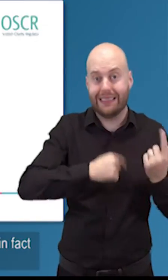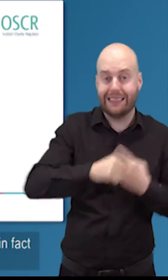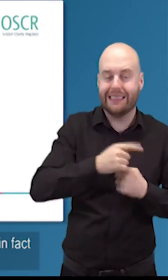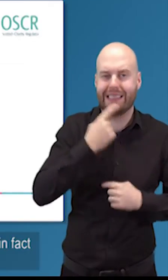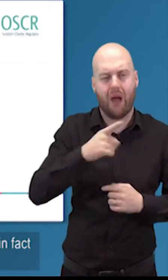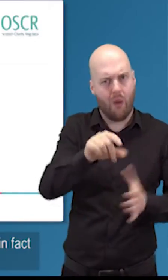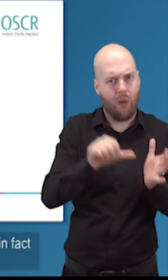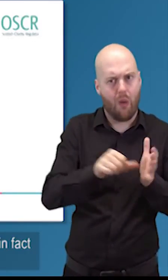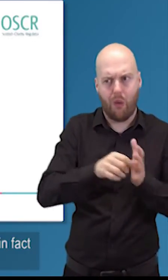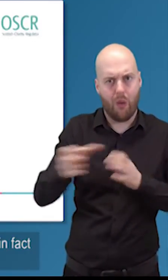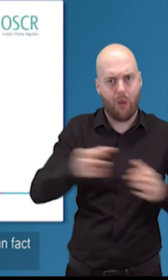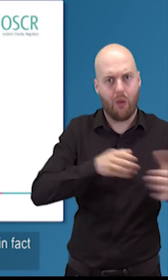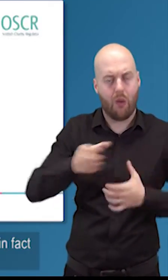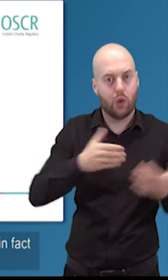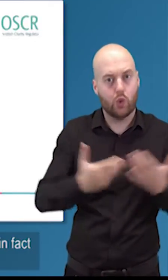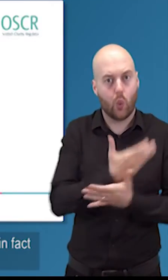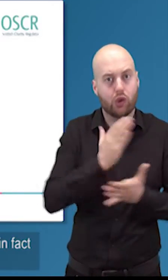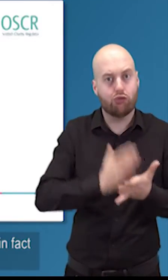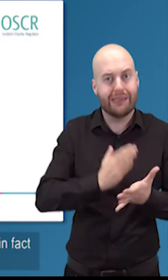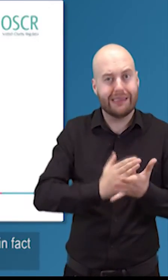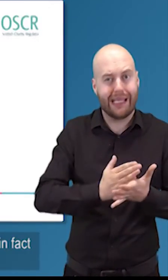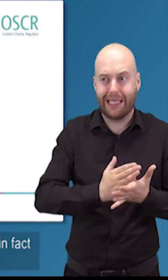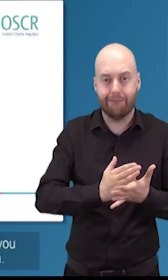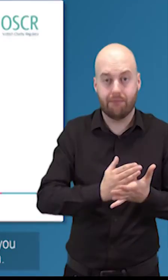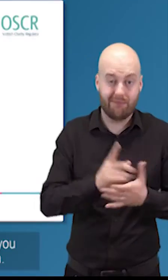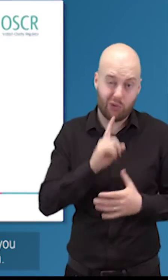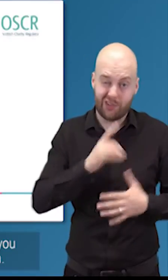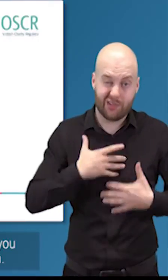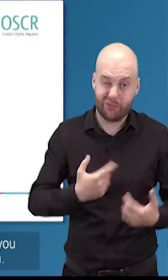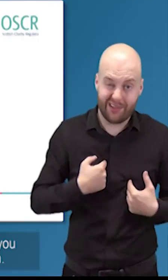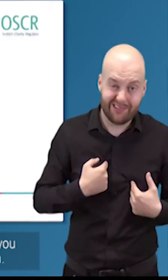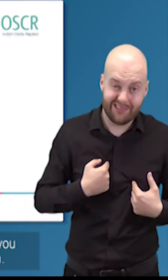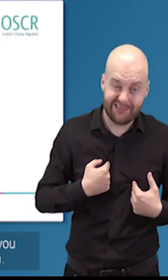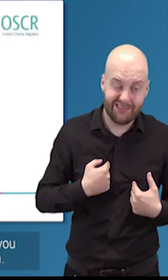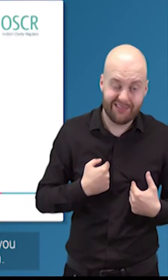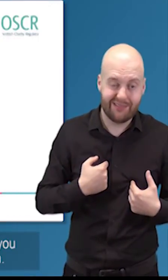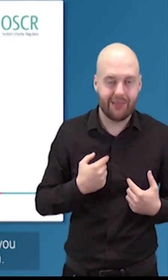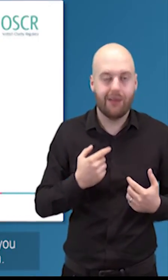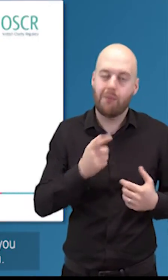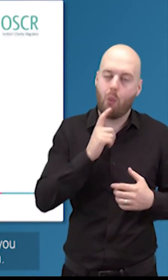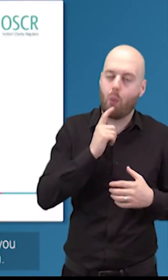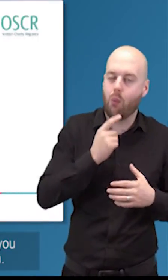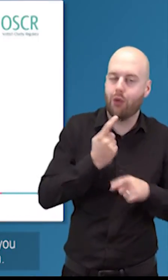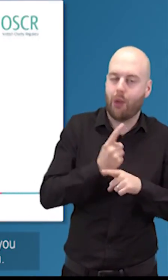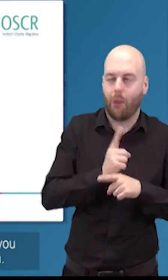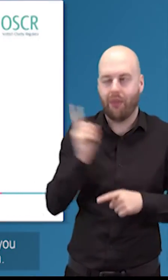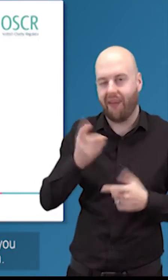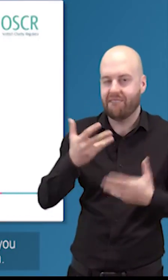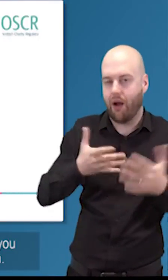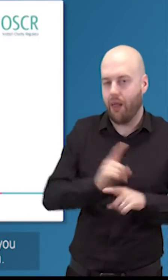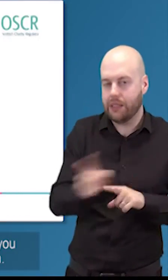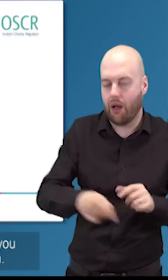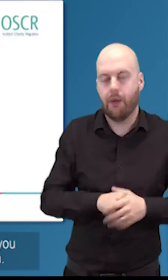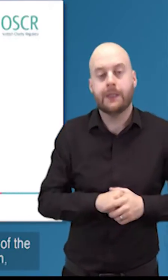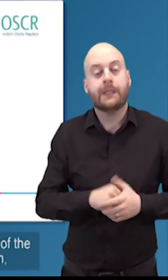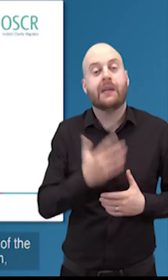trustees saying that they find it difficult to recruit charity trustees you probably don't find that figure surprisingly or you might do we'll have a chat about